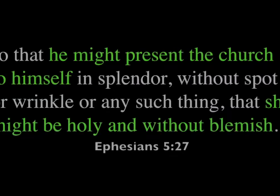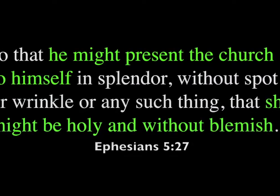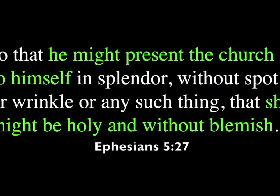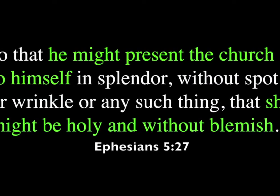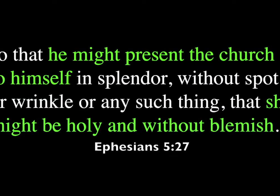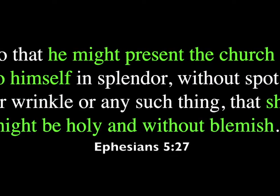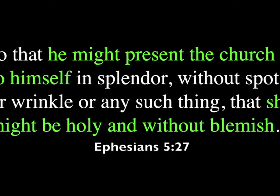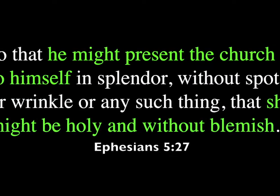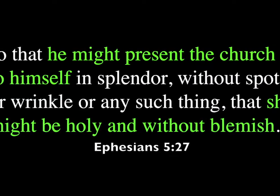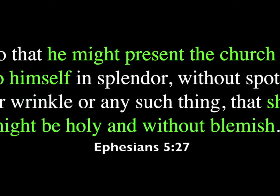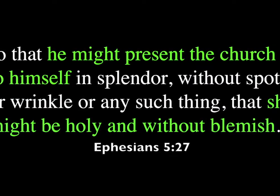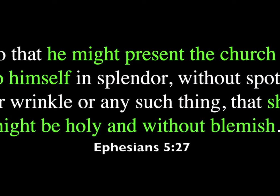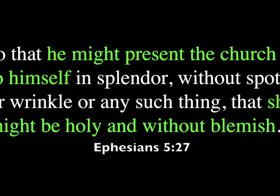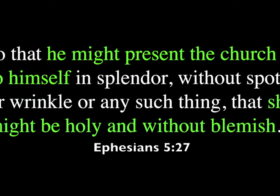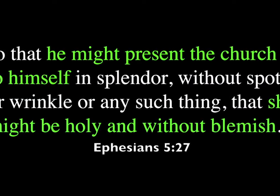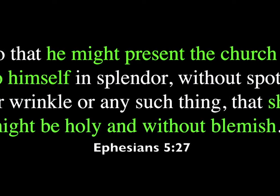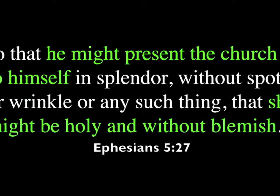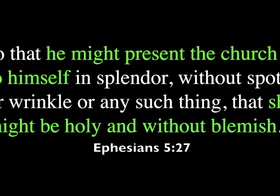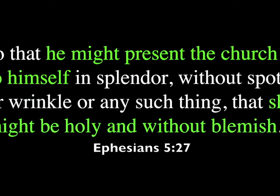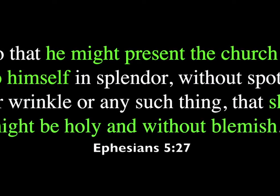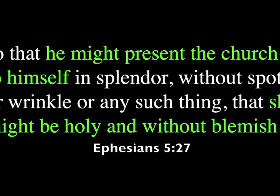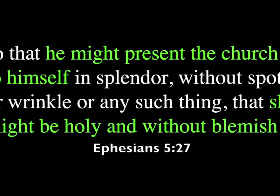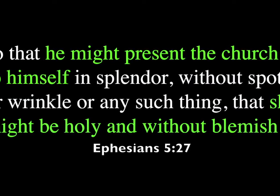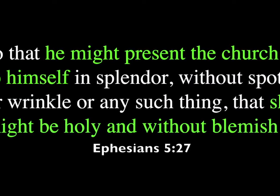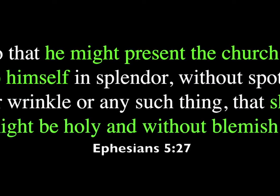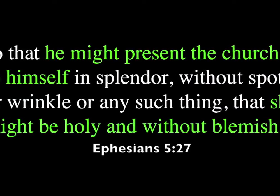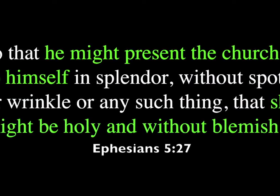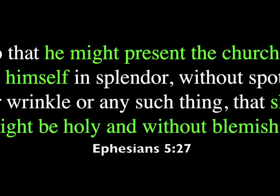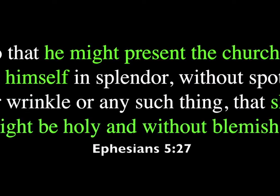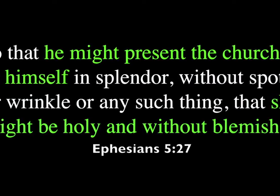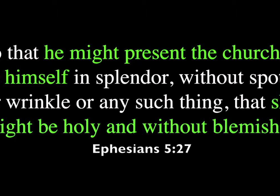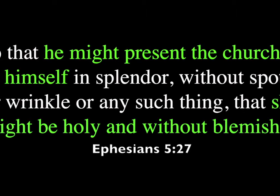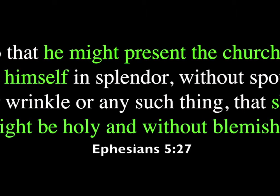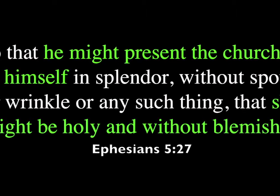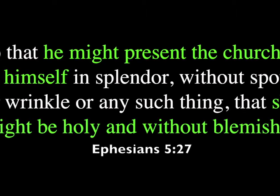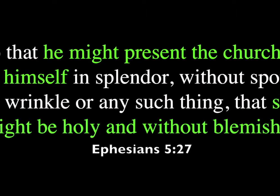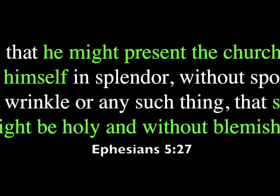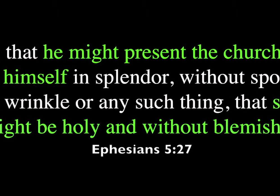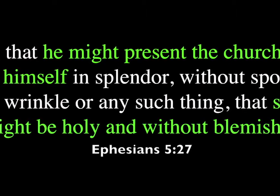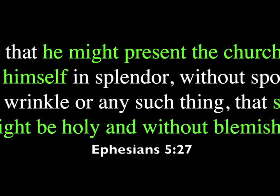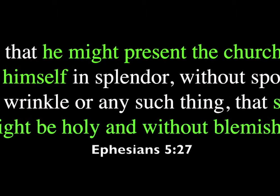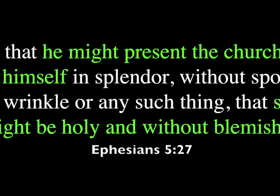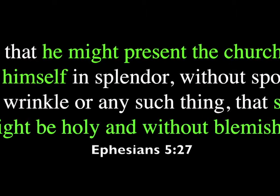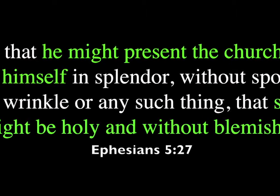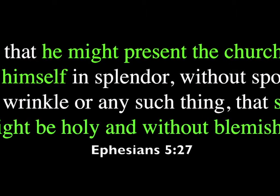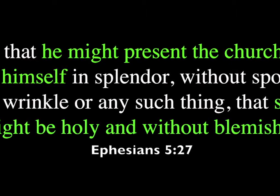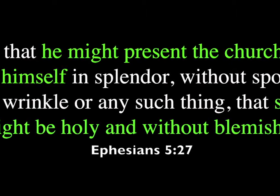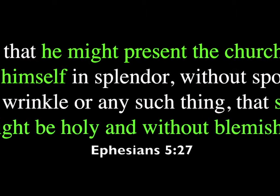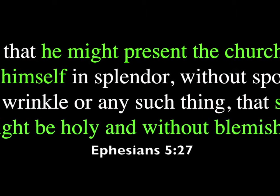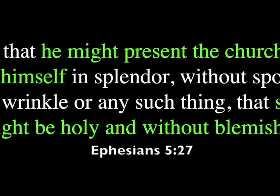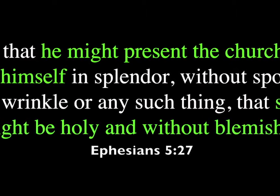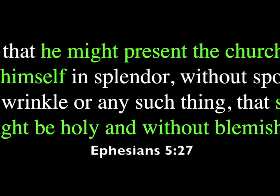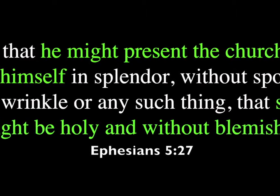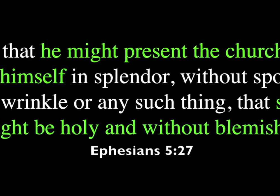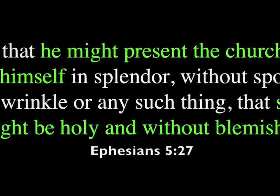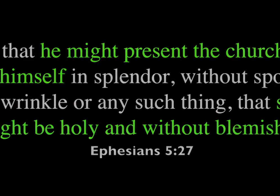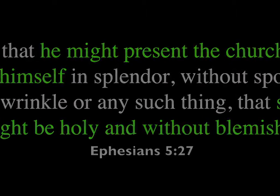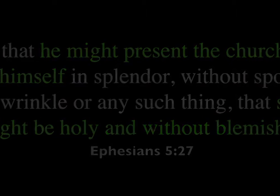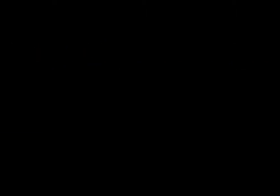water with the word, so that he might present the church to himself in splendor, without spot or wrinkle or any such thing, that she might